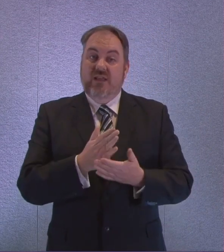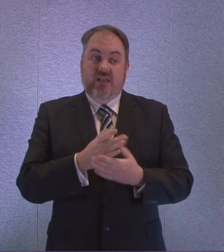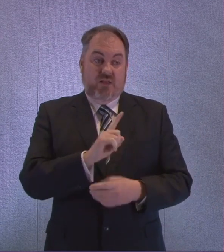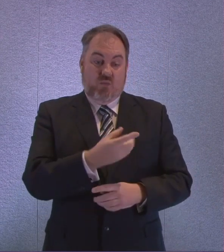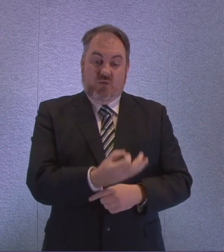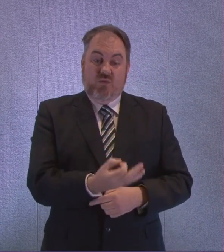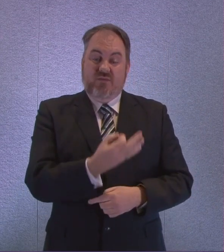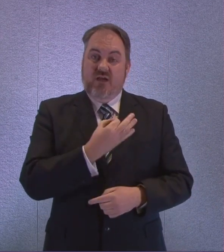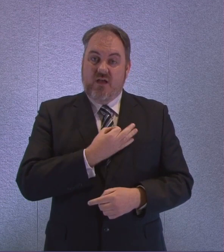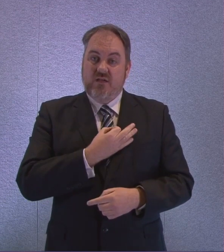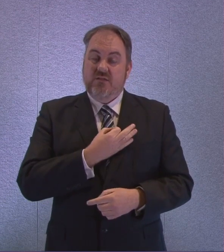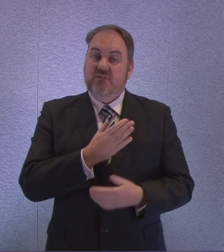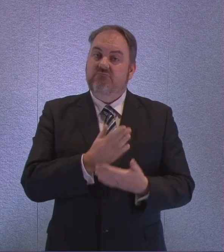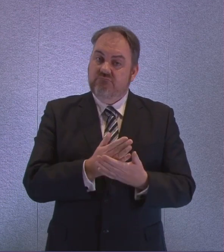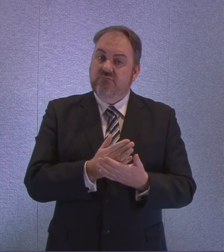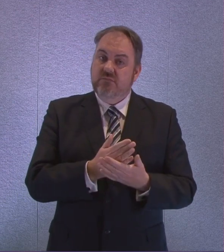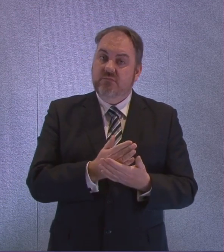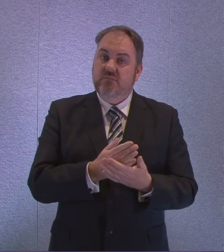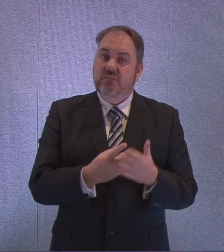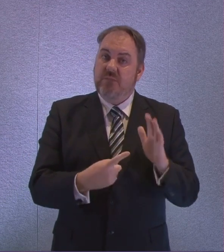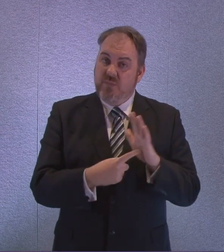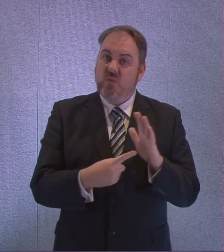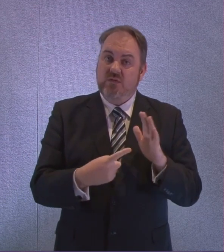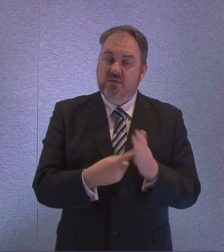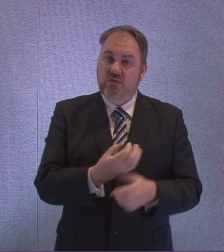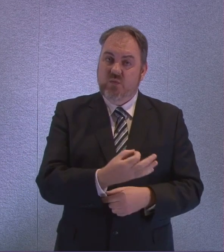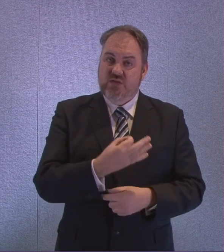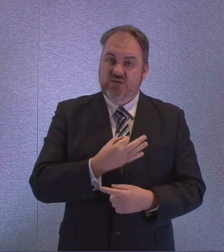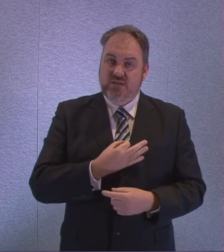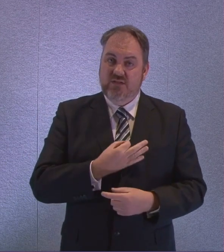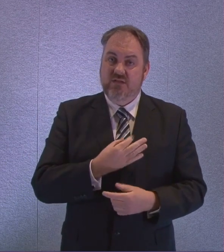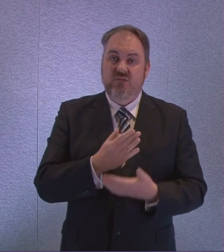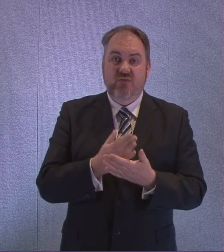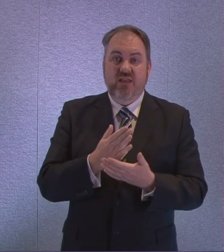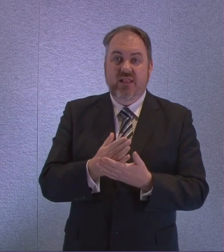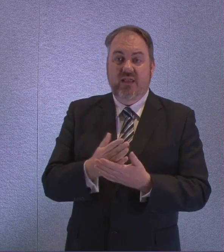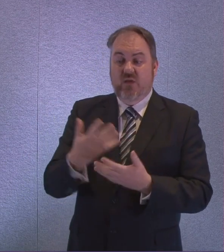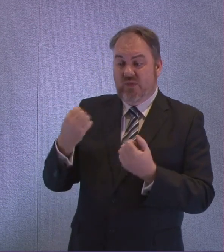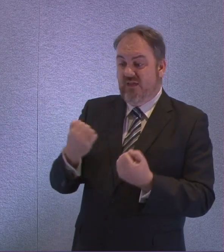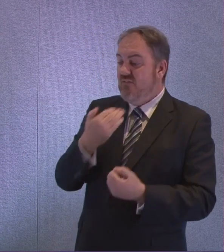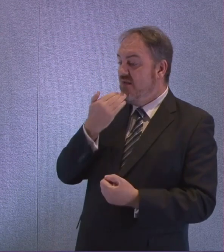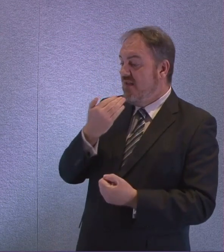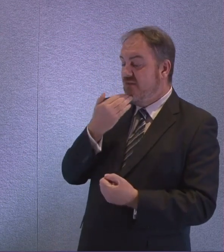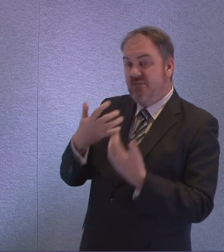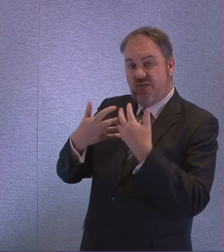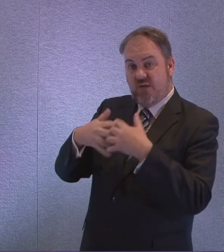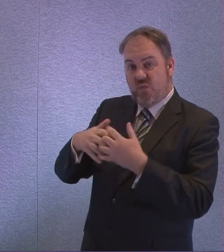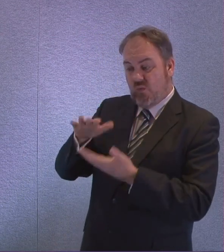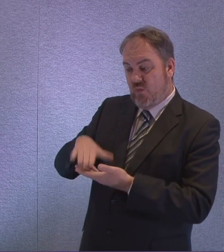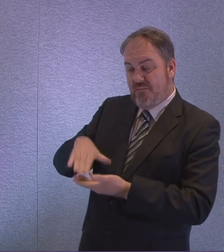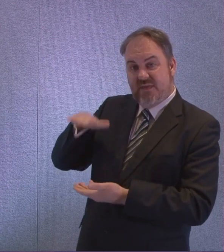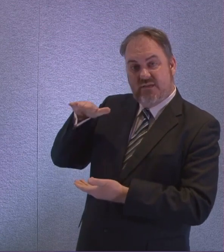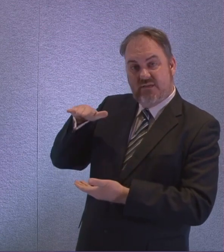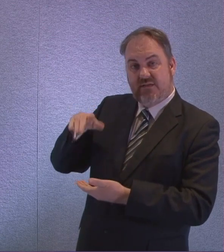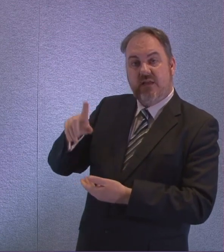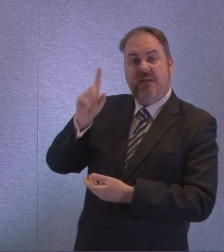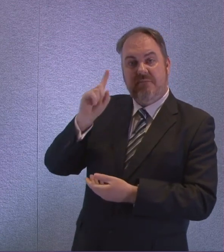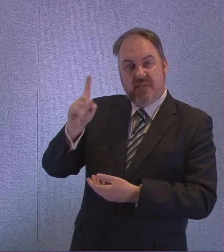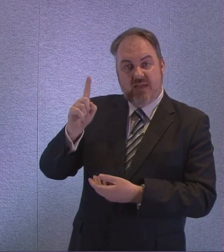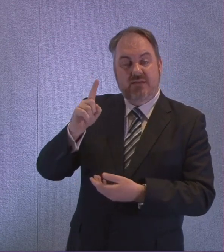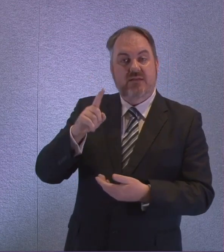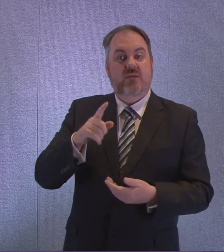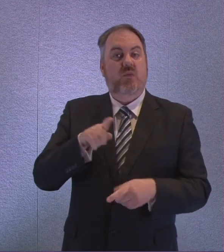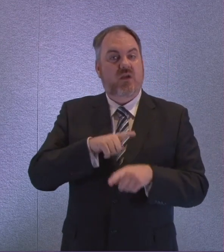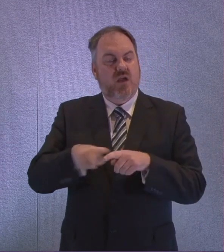one. It's the issue that was raised about the guidance is not so much about the supply of PPE, which we continue to work hard to maintain and